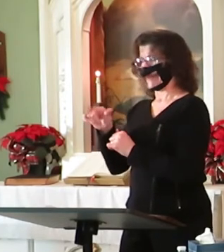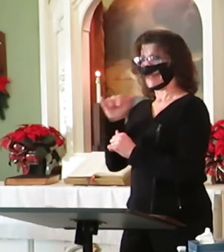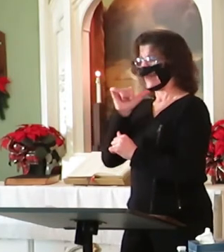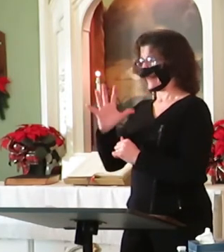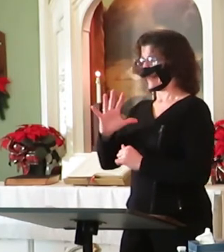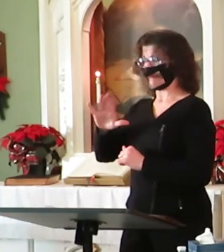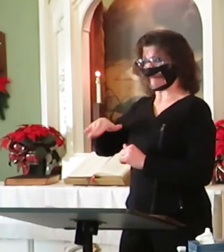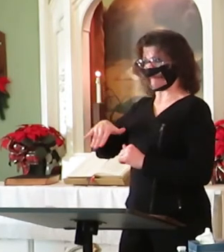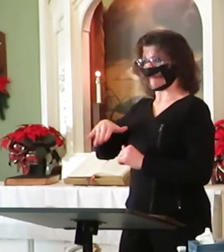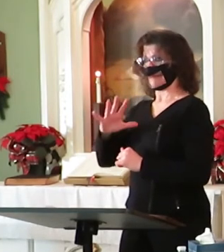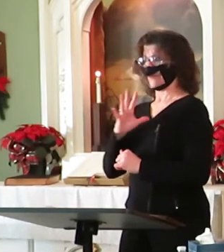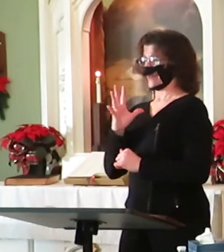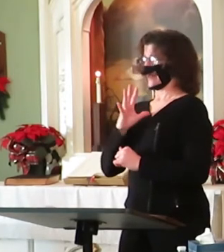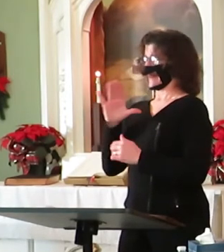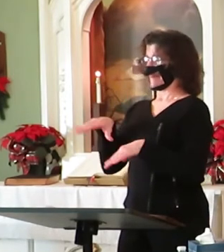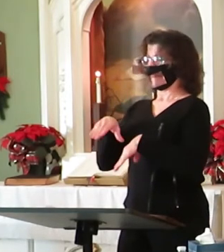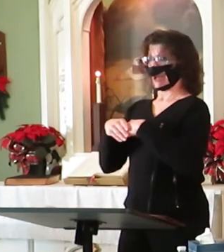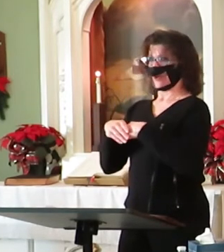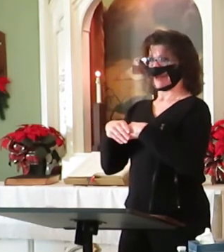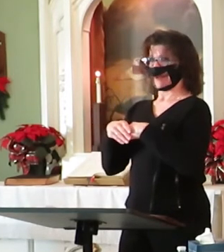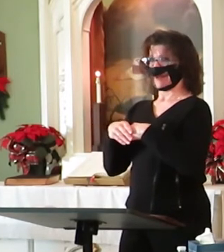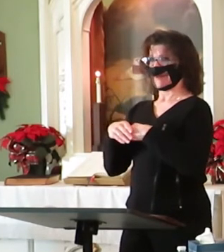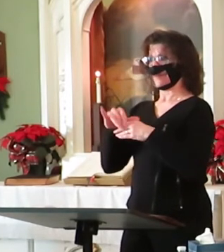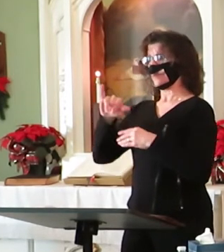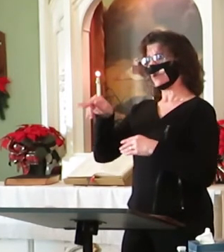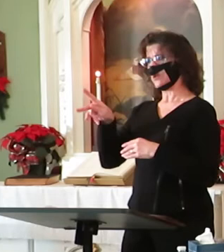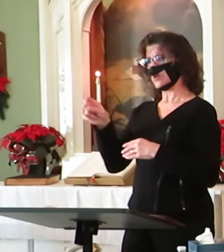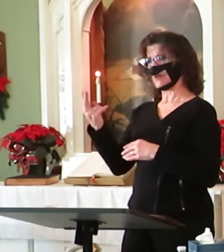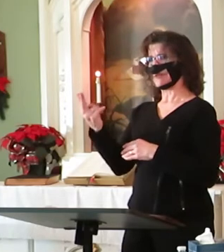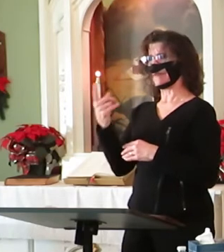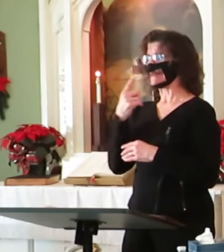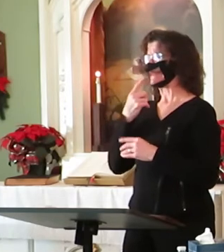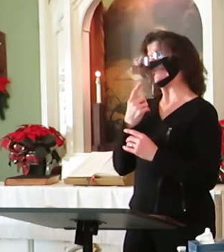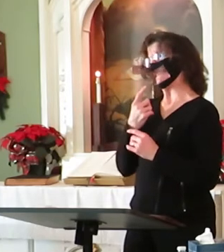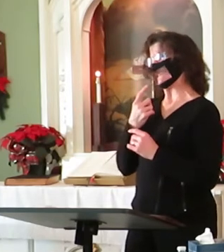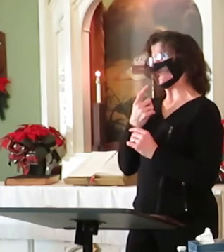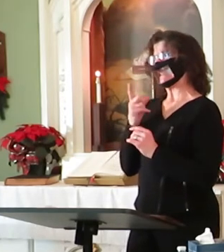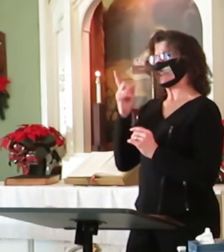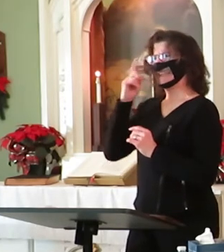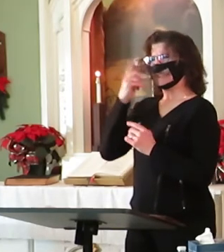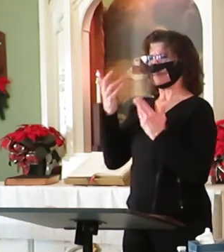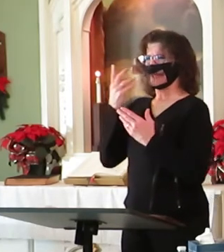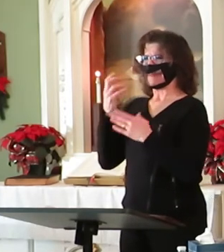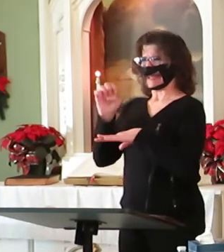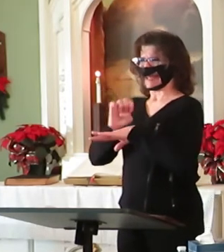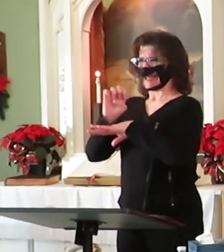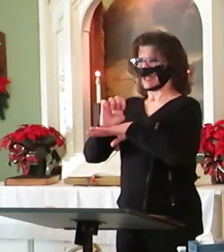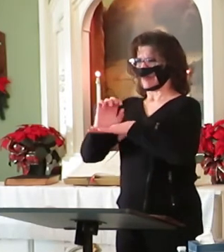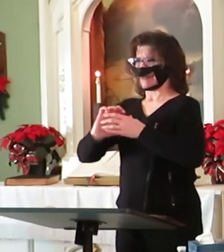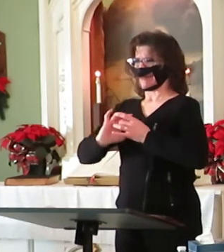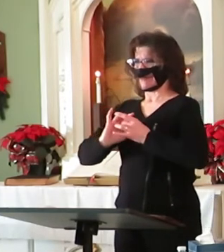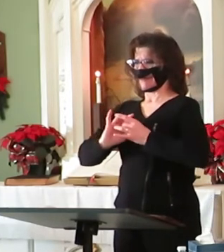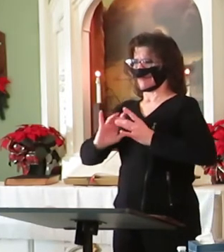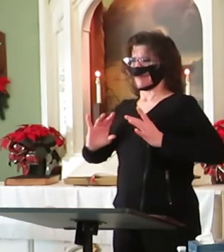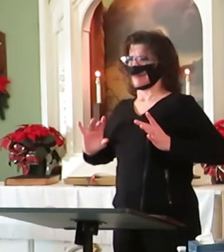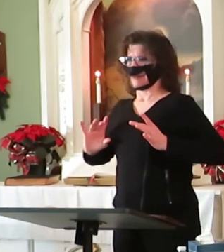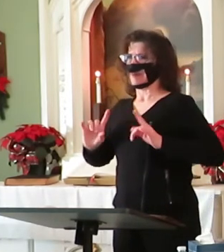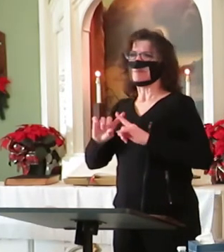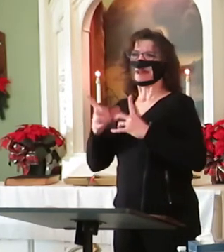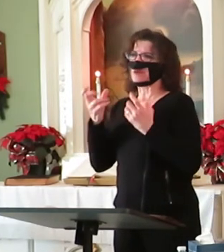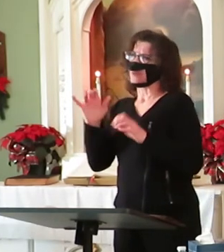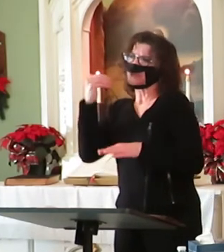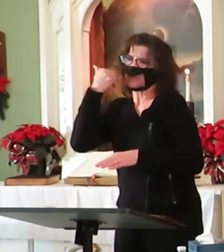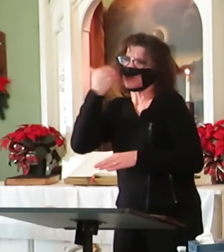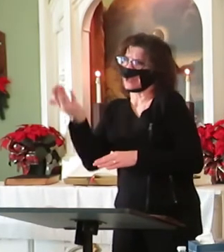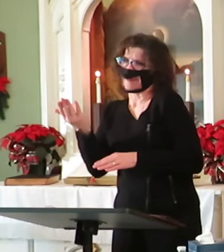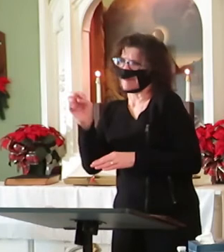So Joseph decides it is best to break the engagement, but to do it in a way that will not bring public shame to her.